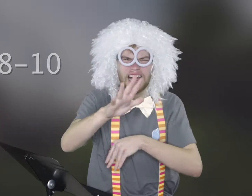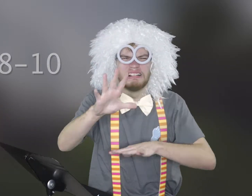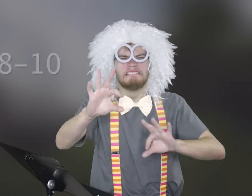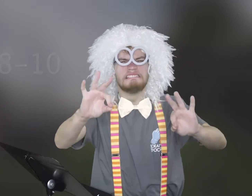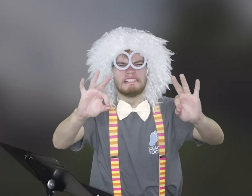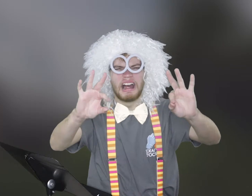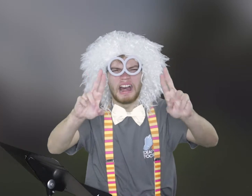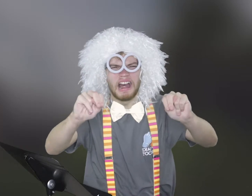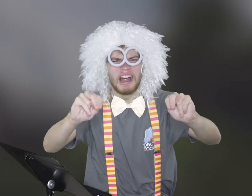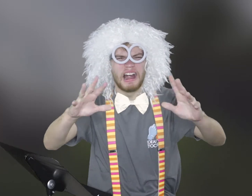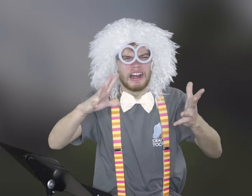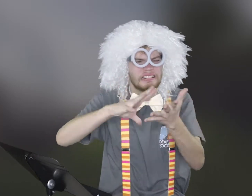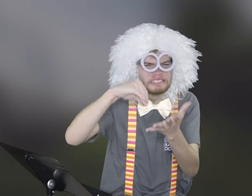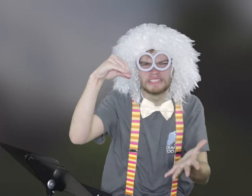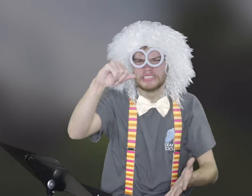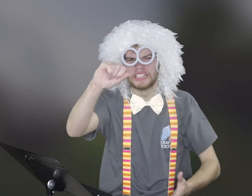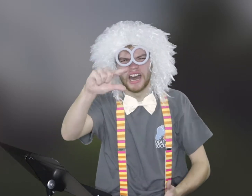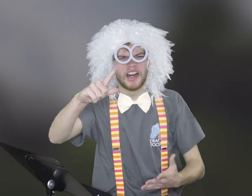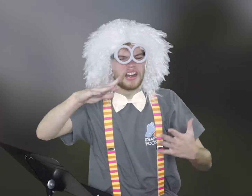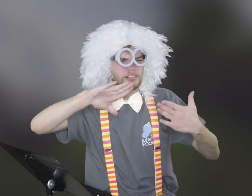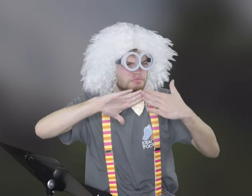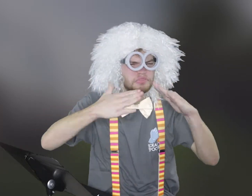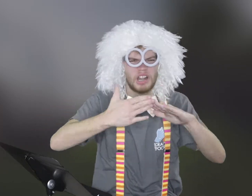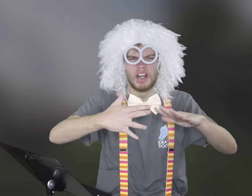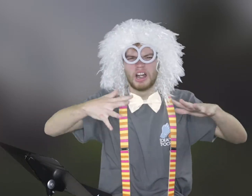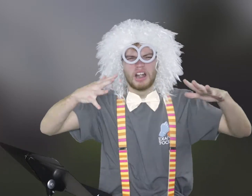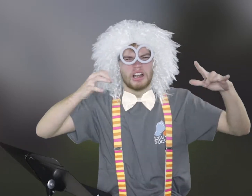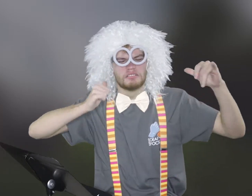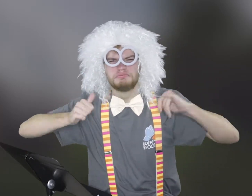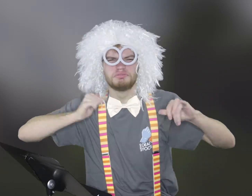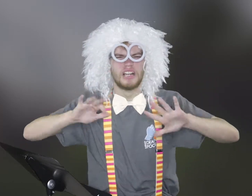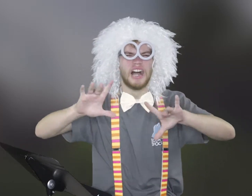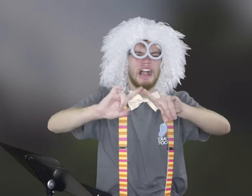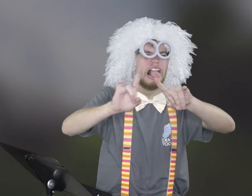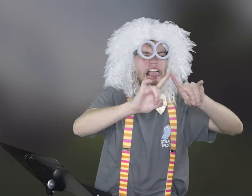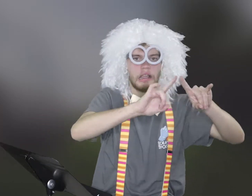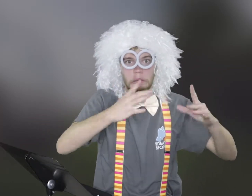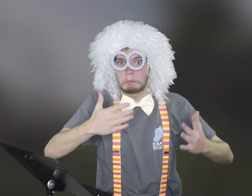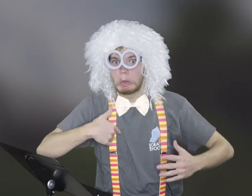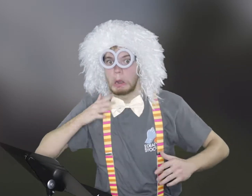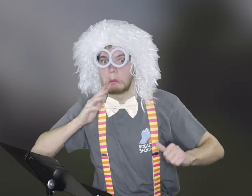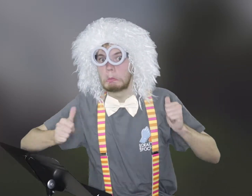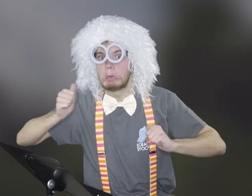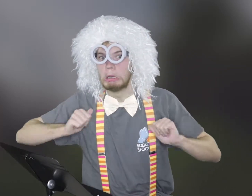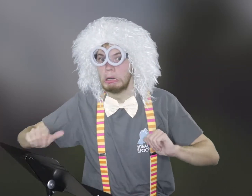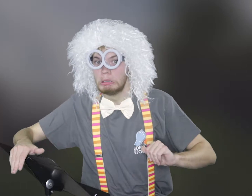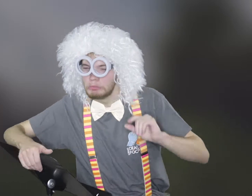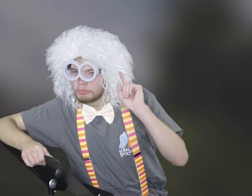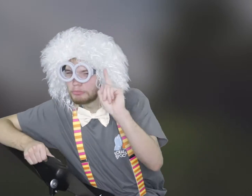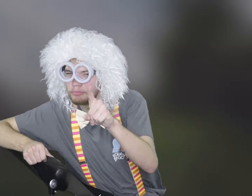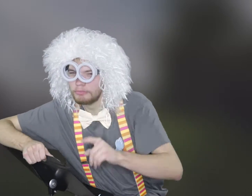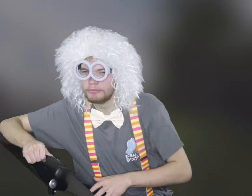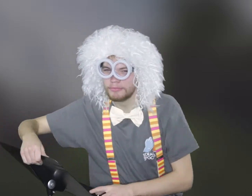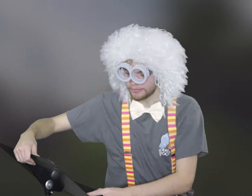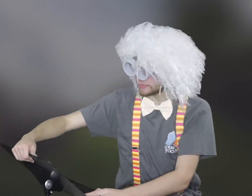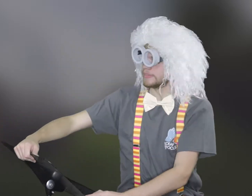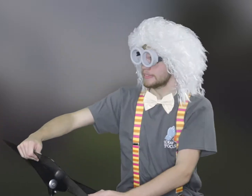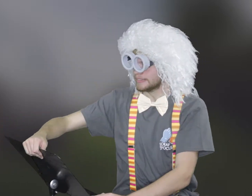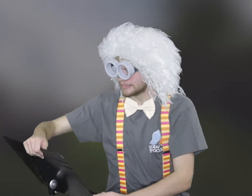So get your kids registered. It's going to be fun, a lot of learning, a lot of ASL, maybe even a play or two